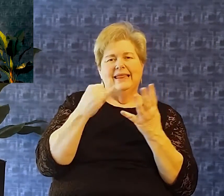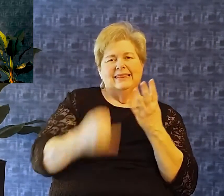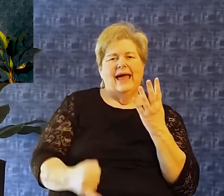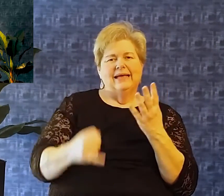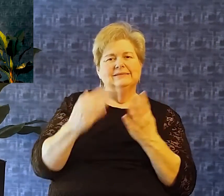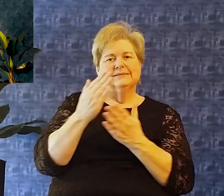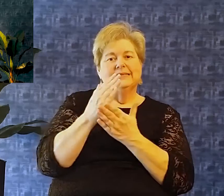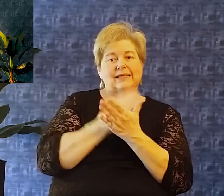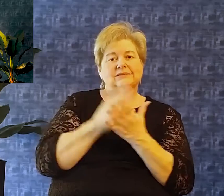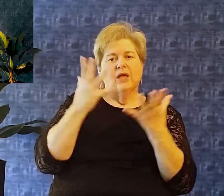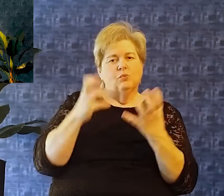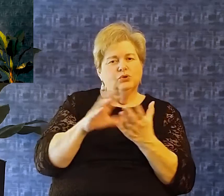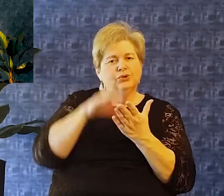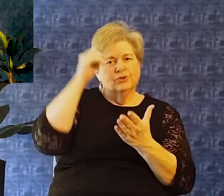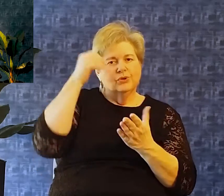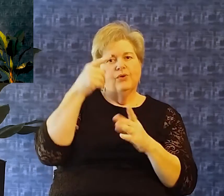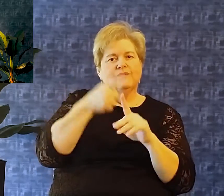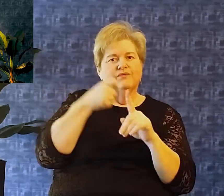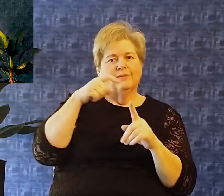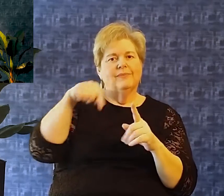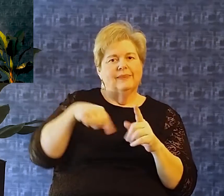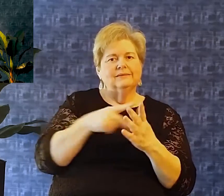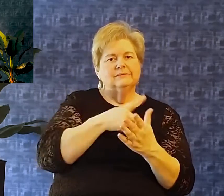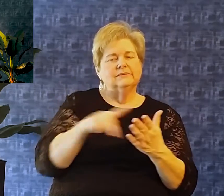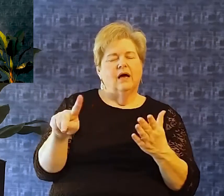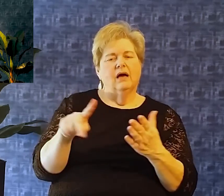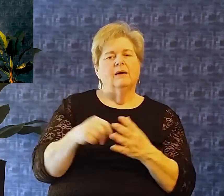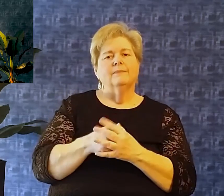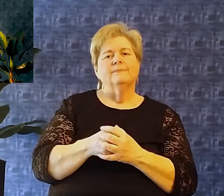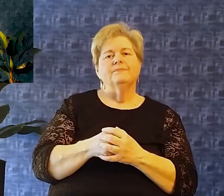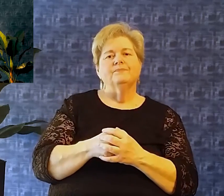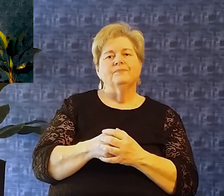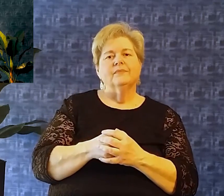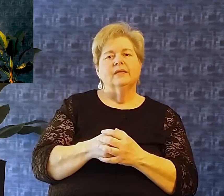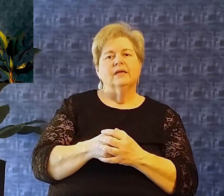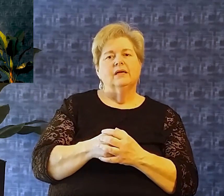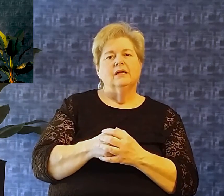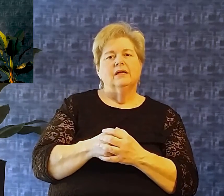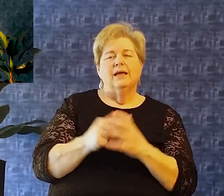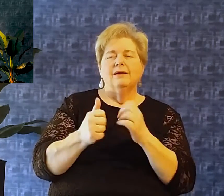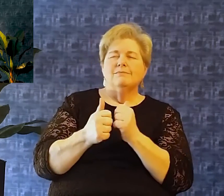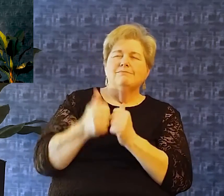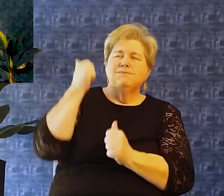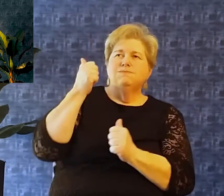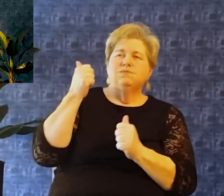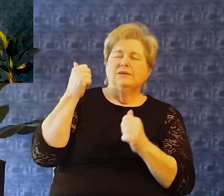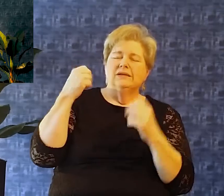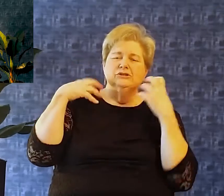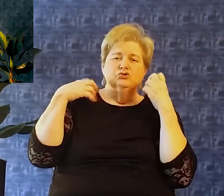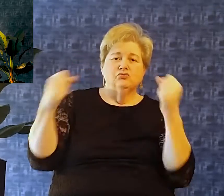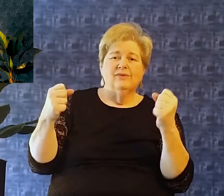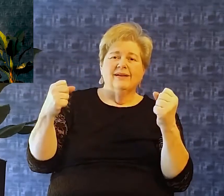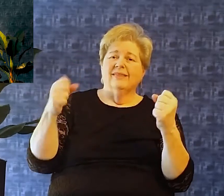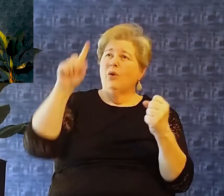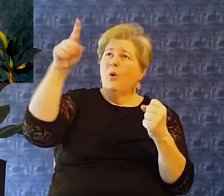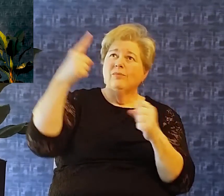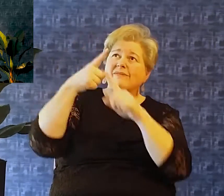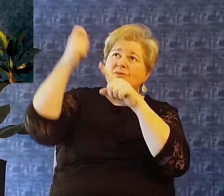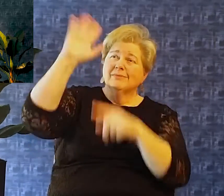And final lesson That I want you to learn From this final section Of this psalm Is ultimate strength Is found in